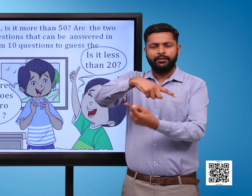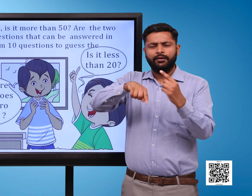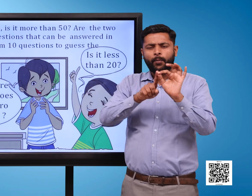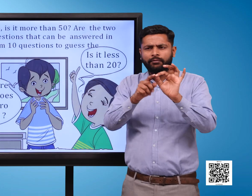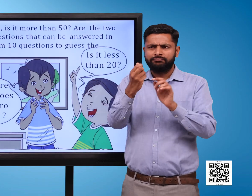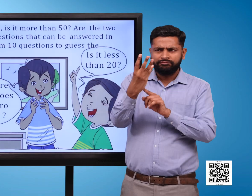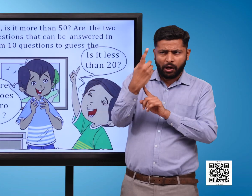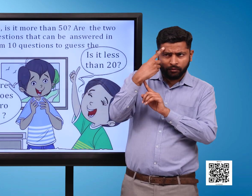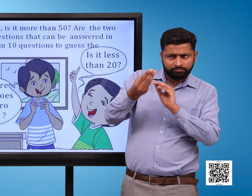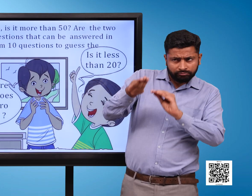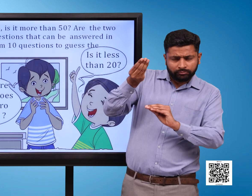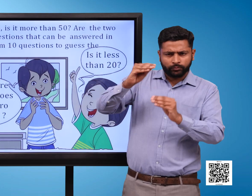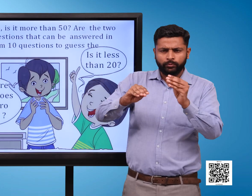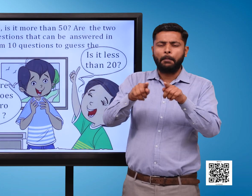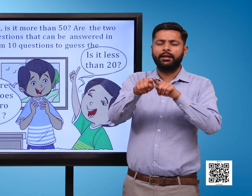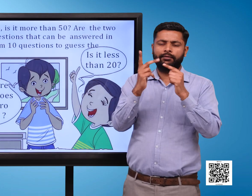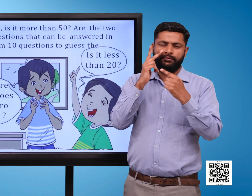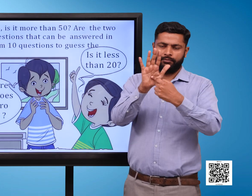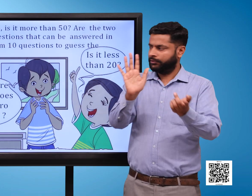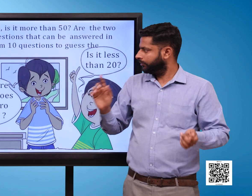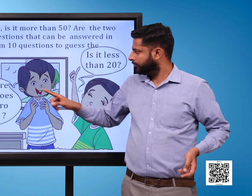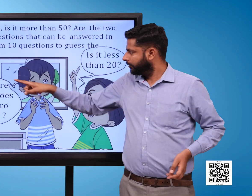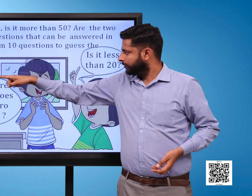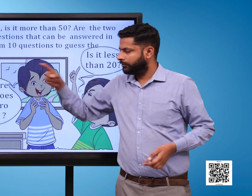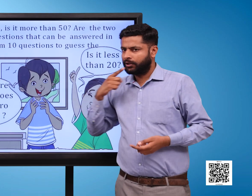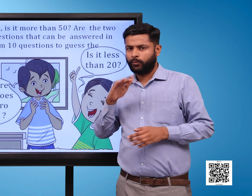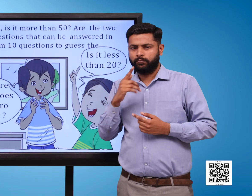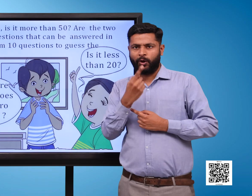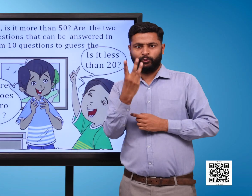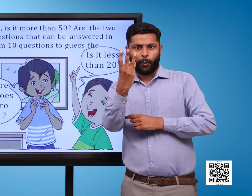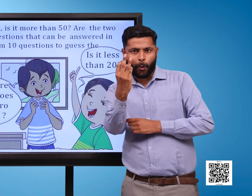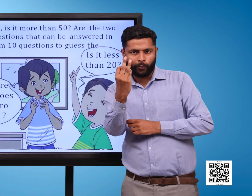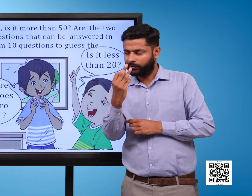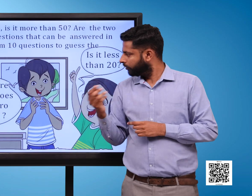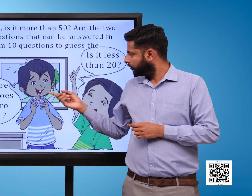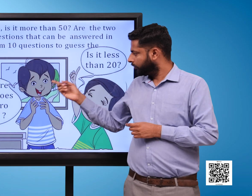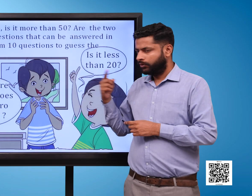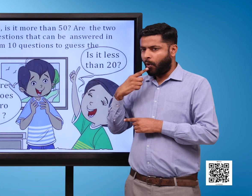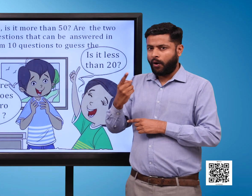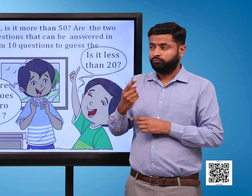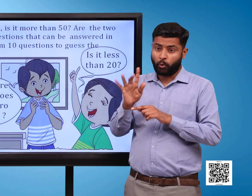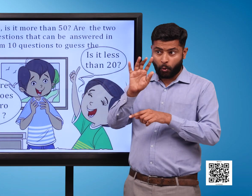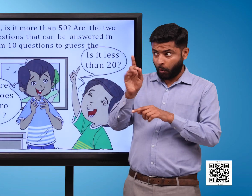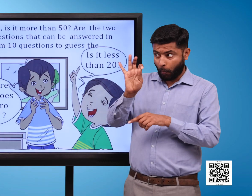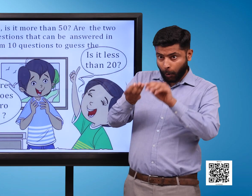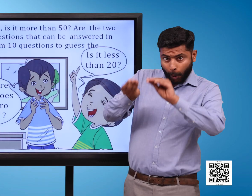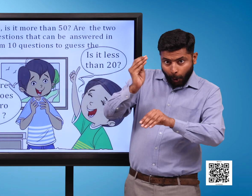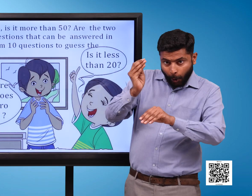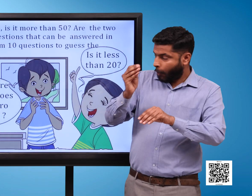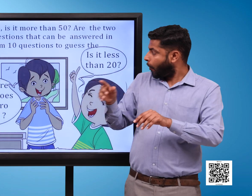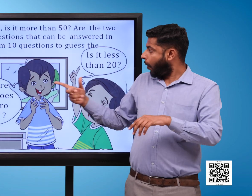Now We have an image here The girl is thinking about number 30 The boy in the center asks Is